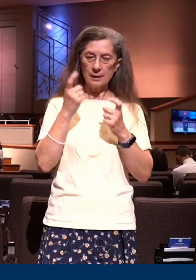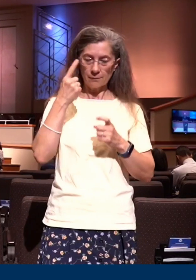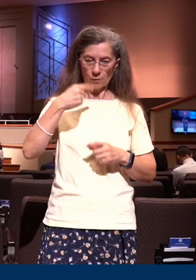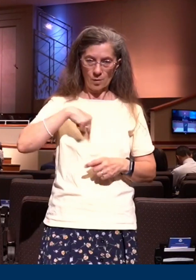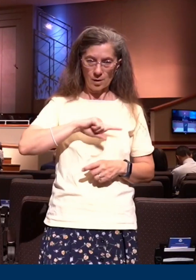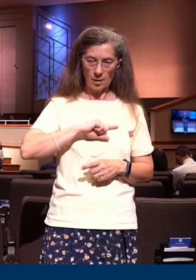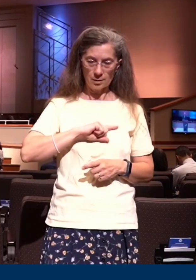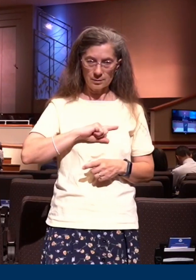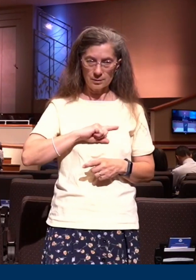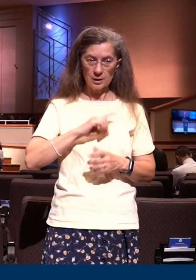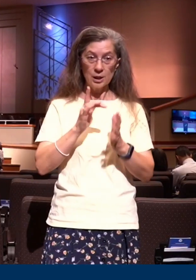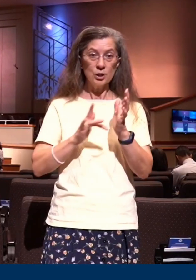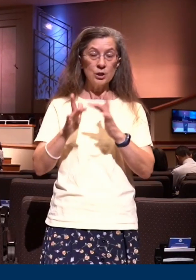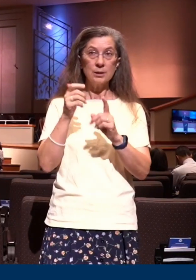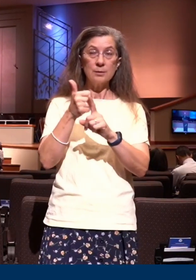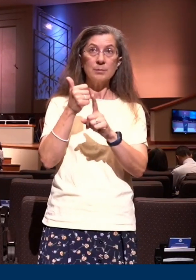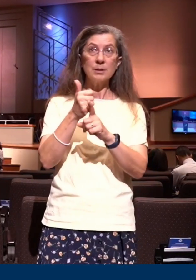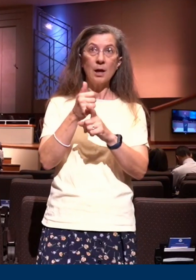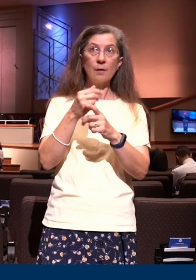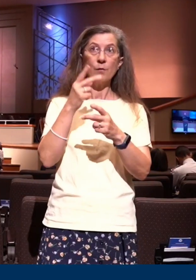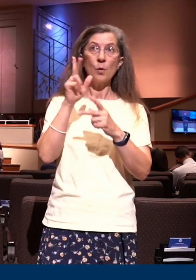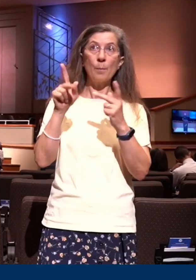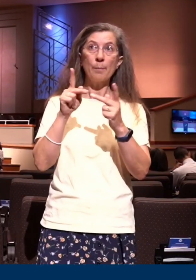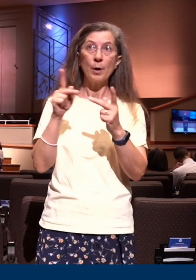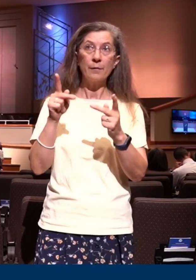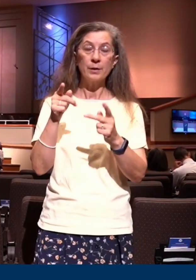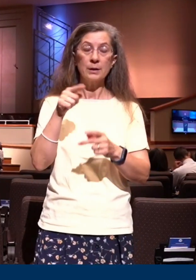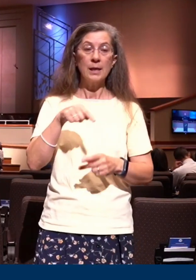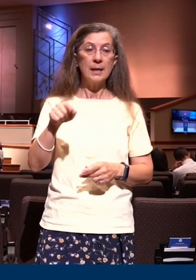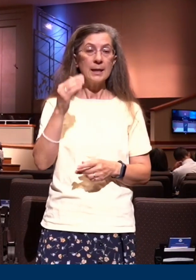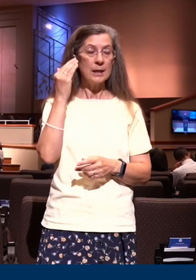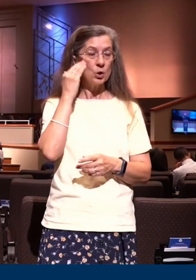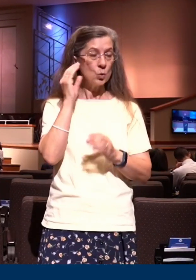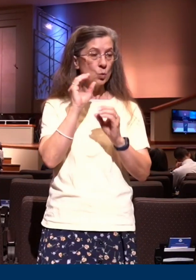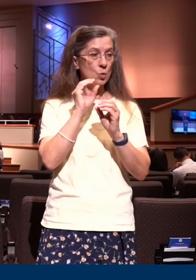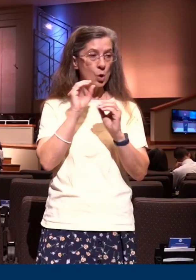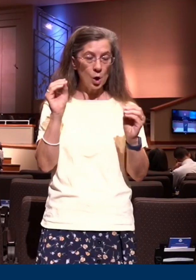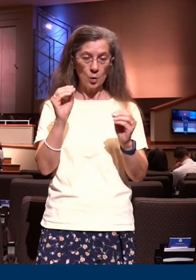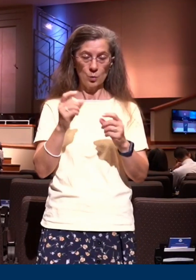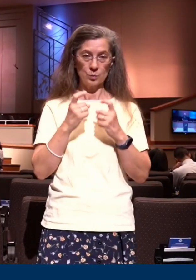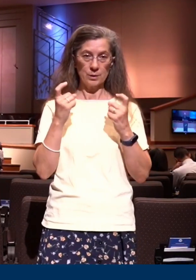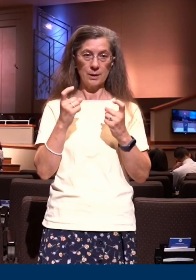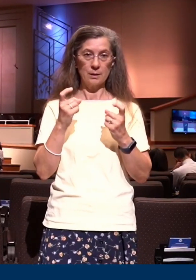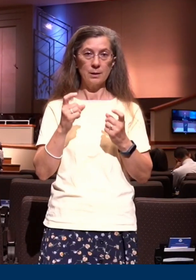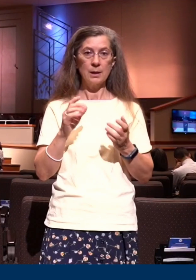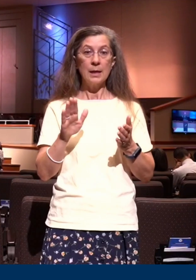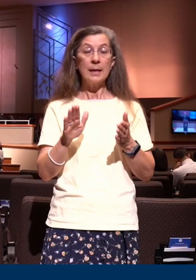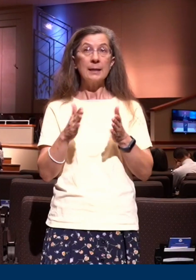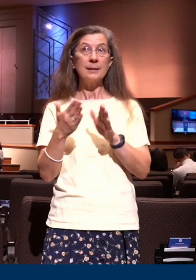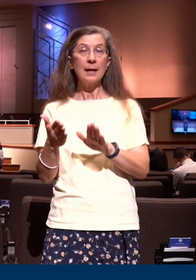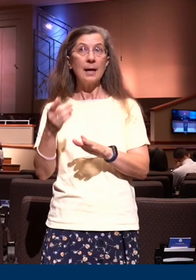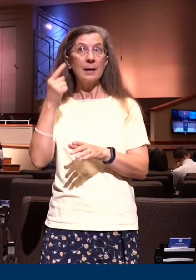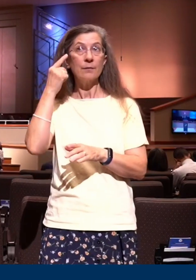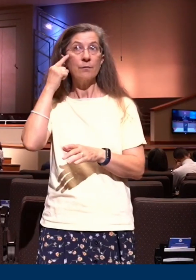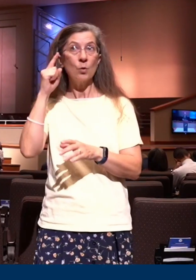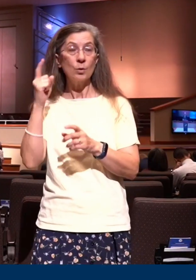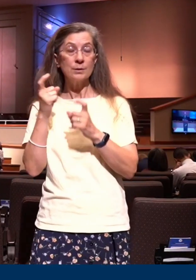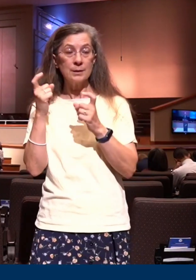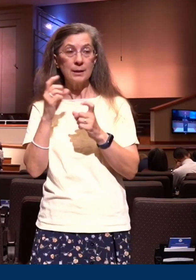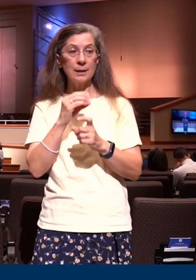knew no sin let's say that together who knew no sin yes He died for sin but He also died unto sin that's my Savior